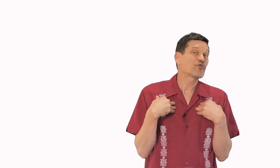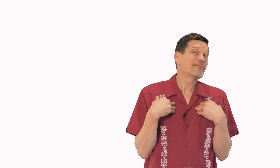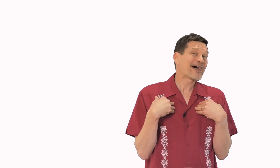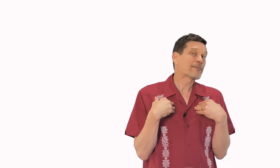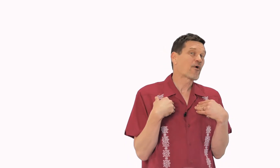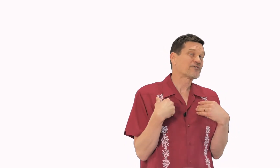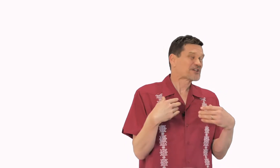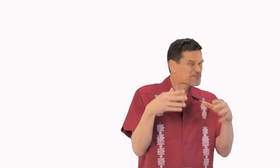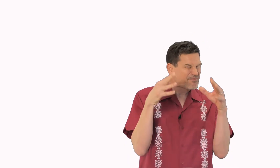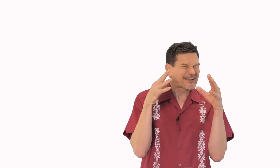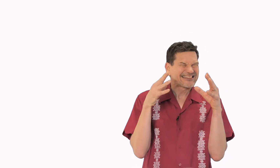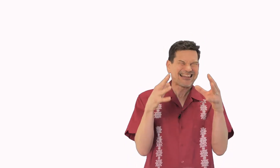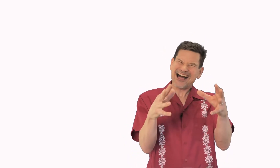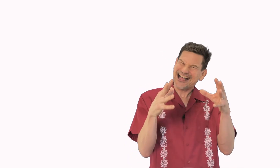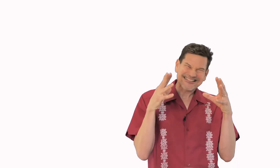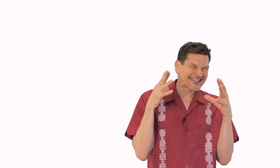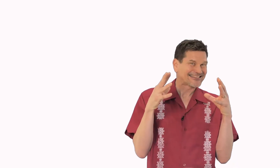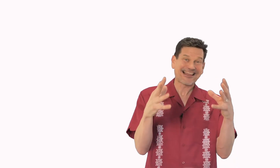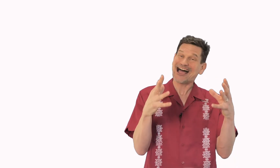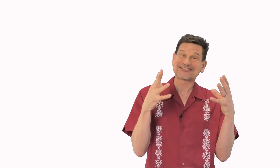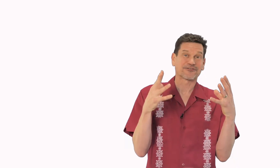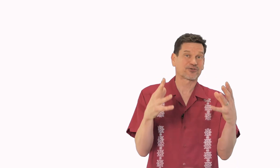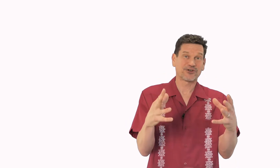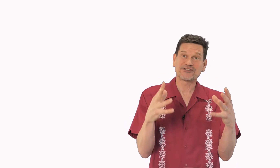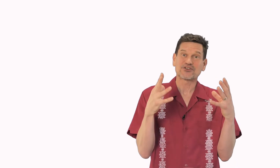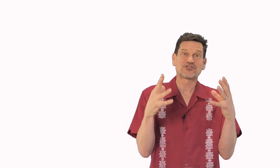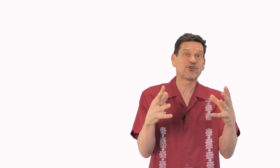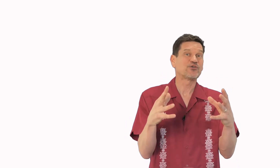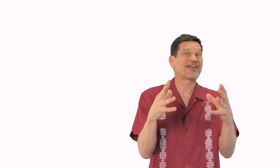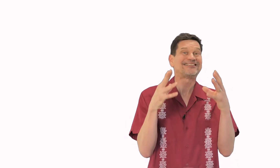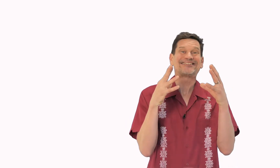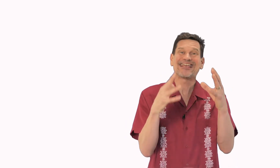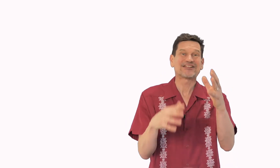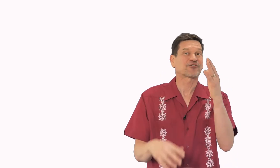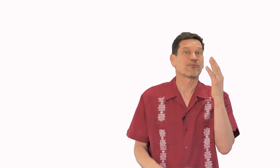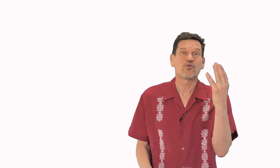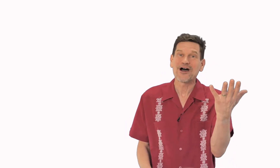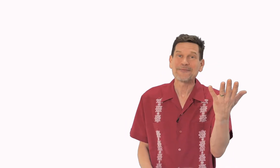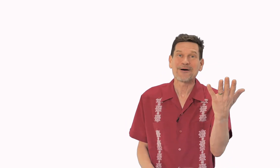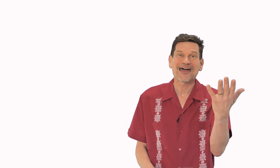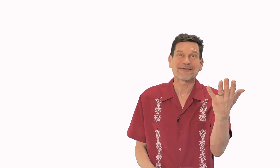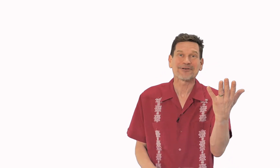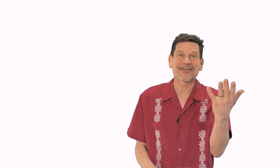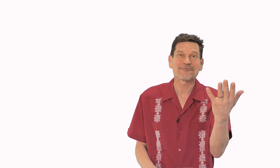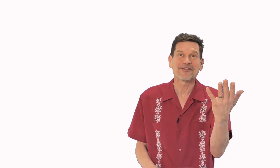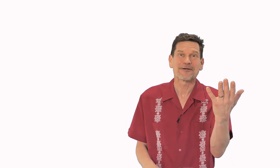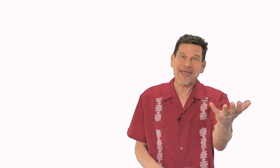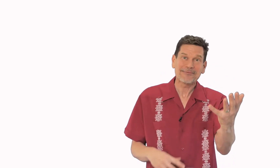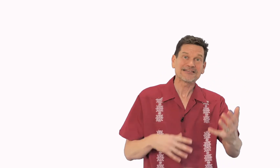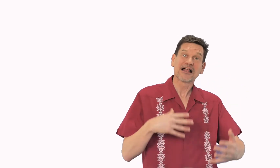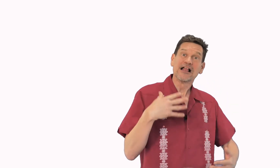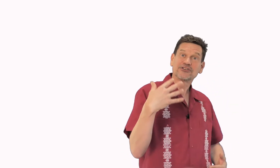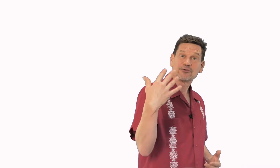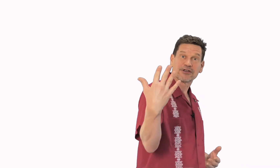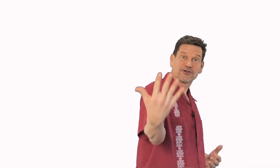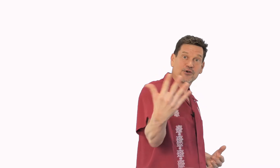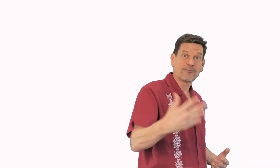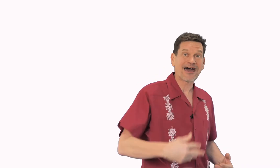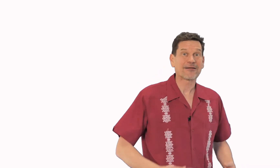through a metamorphosis, but lots and lots of creatures do. They change from one body plan when they're babies to a new body